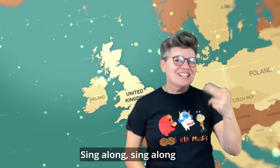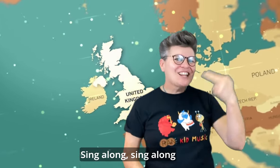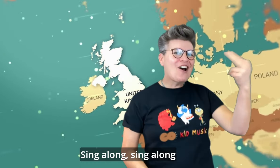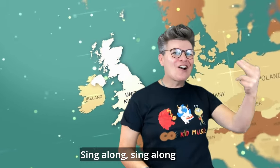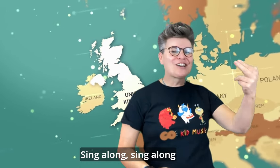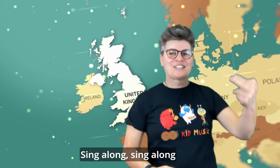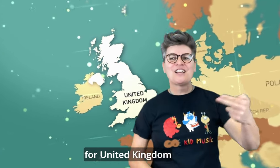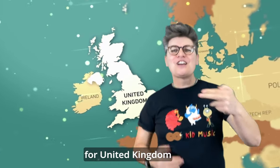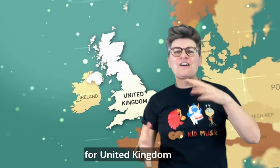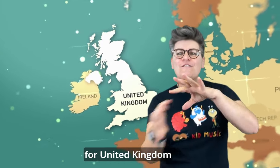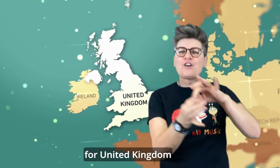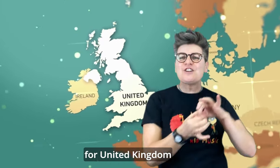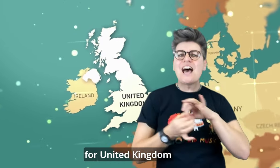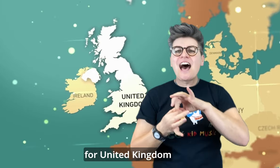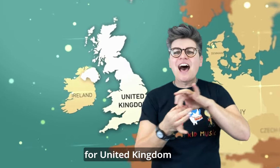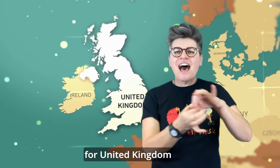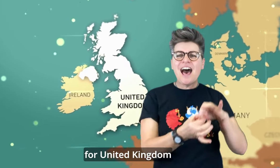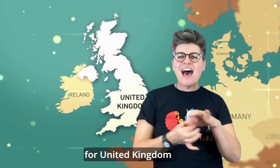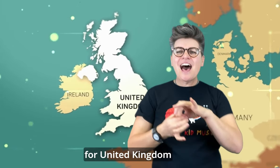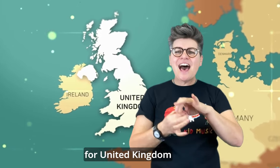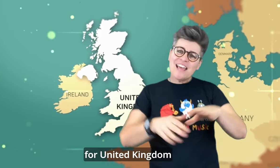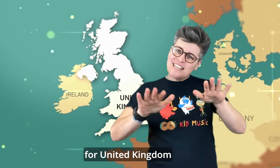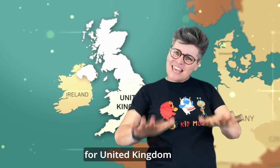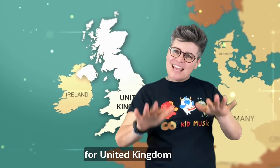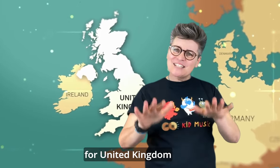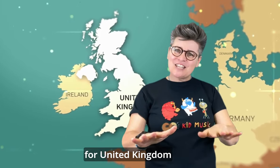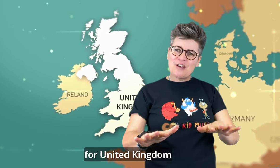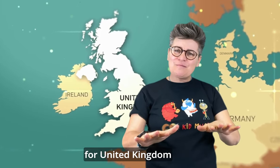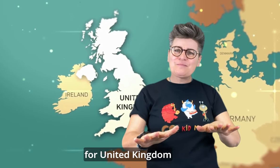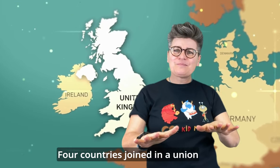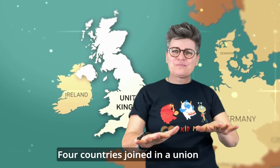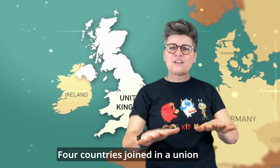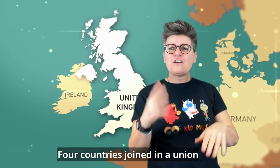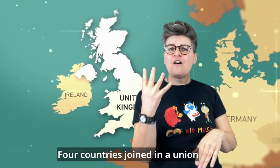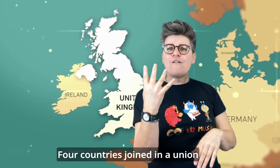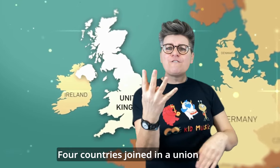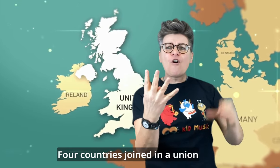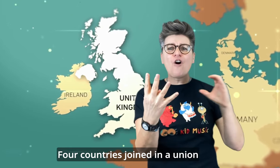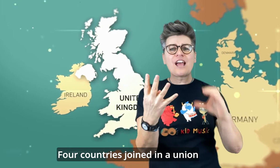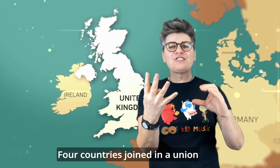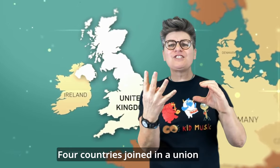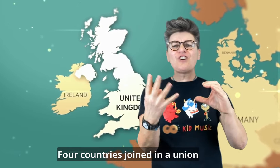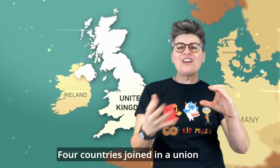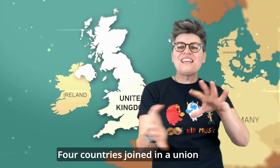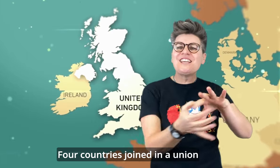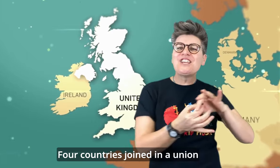along For United Kingdom Four countries joined in a